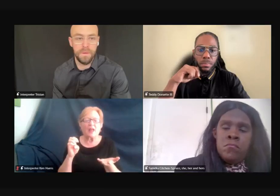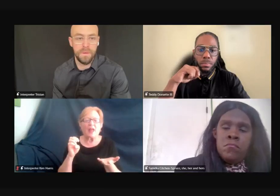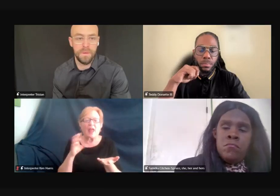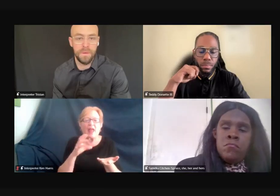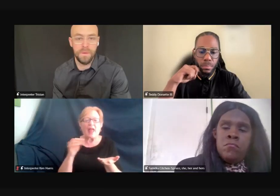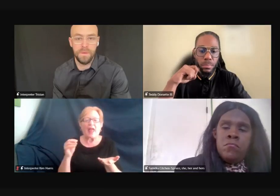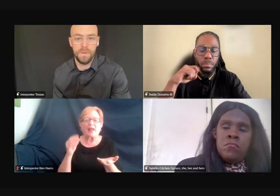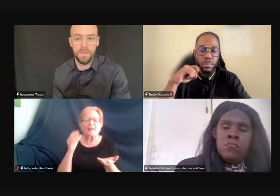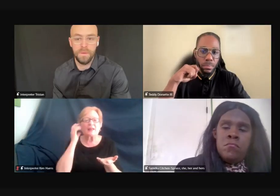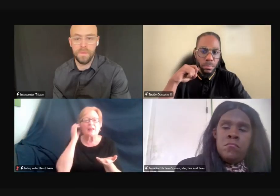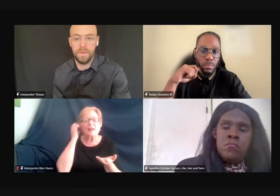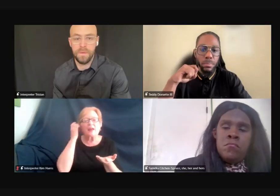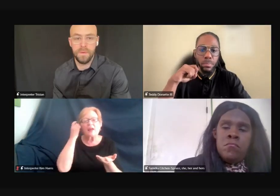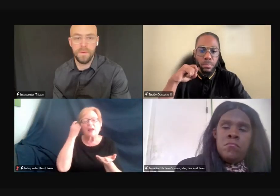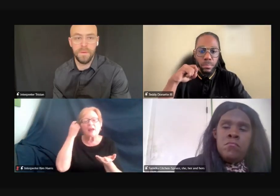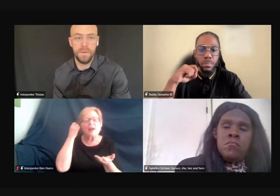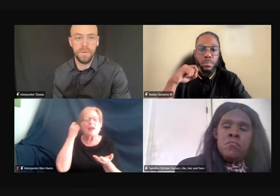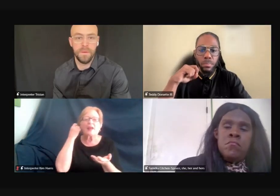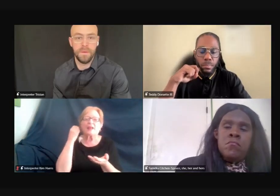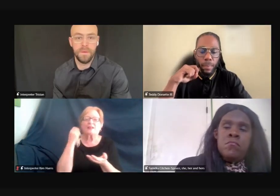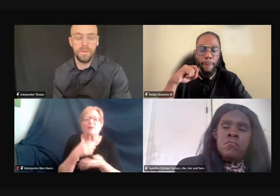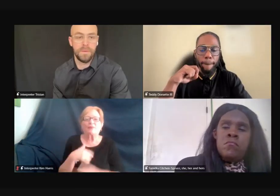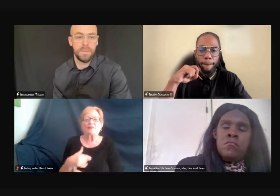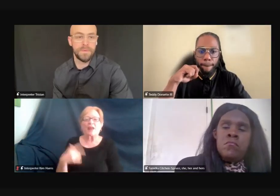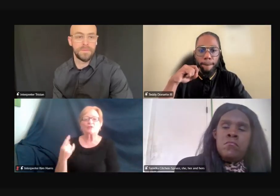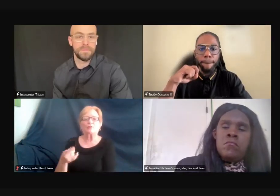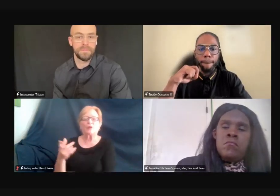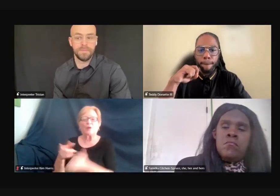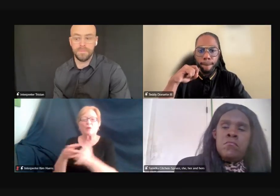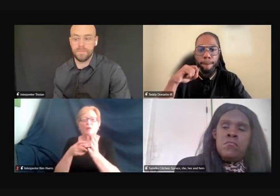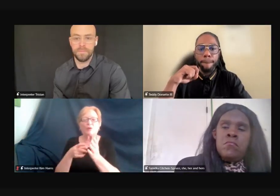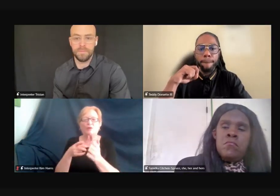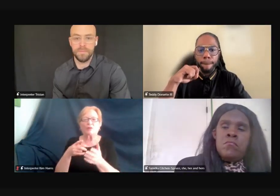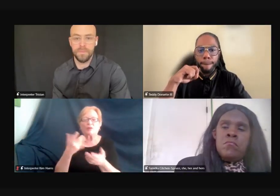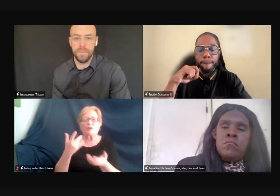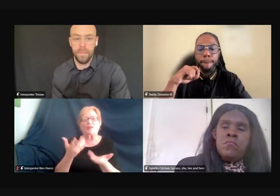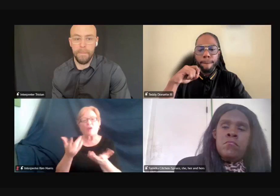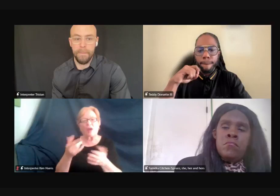always taught. It's something that's acquired over time, but still not dependable.